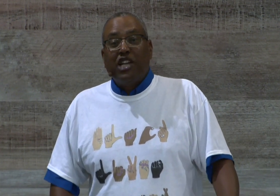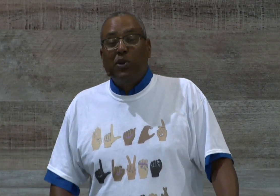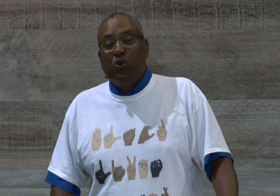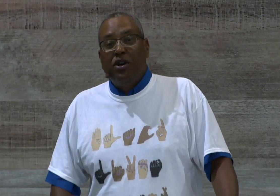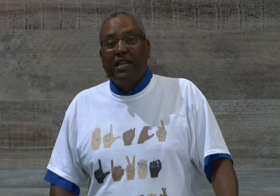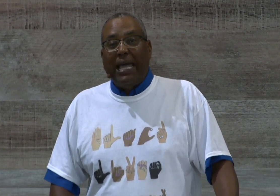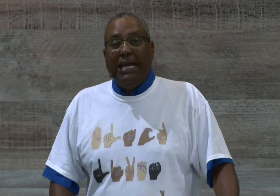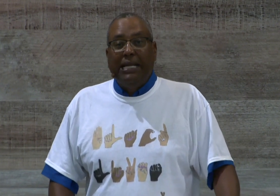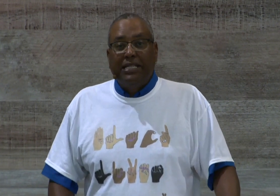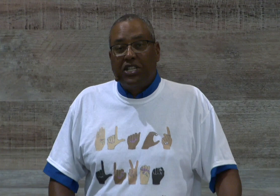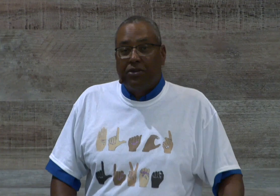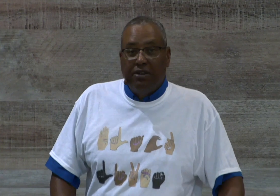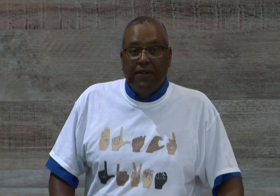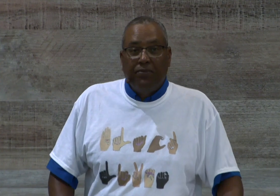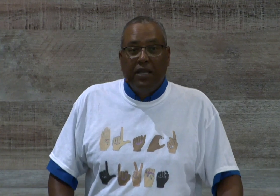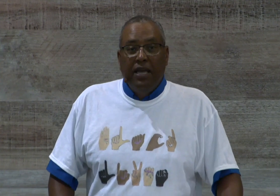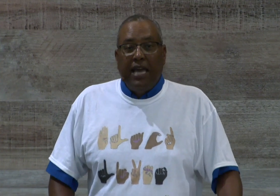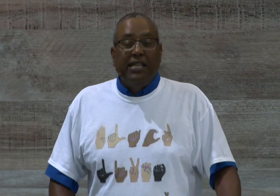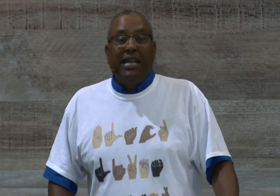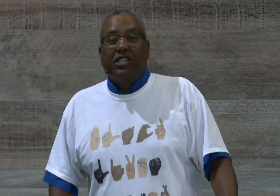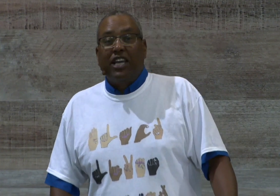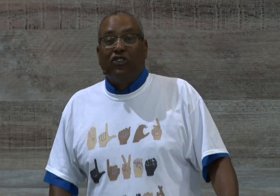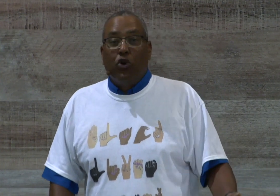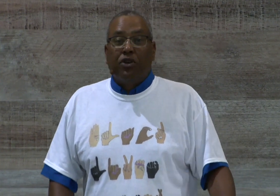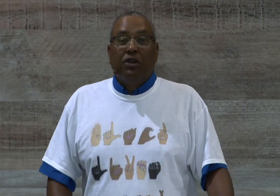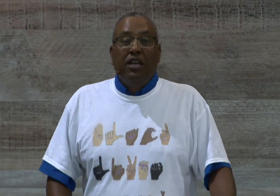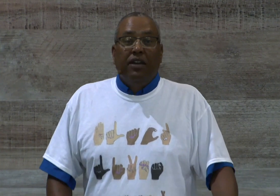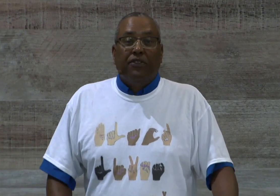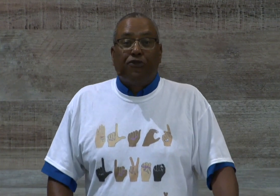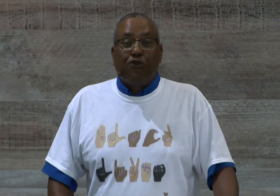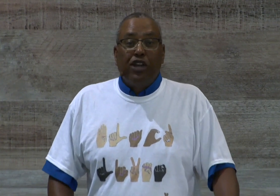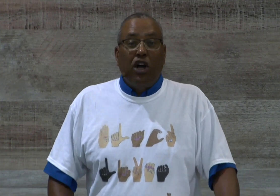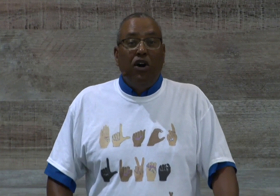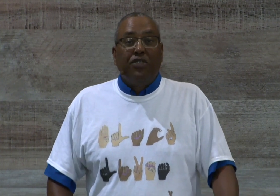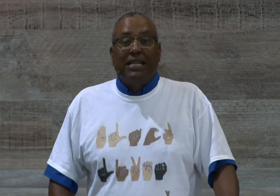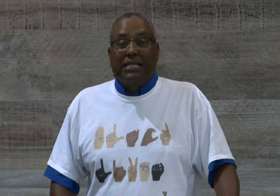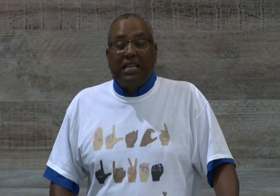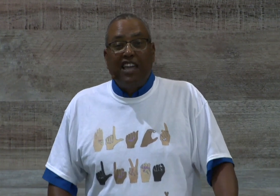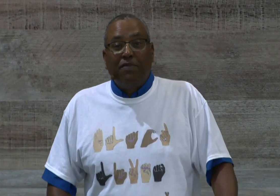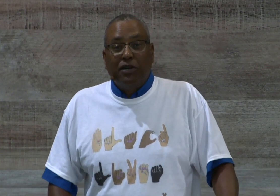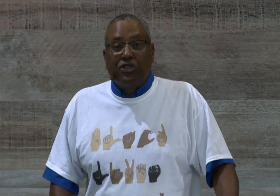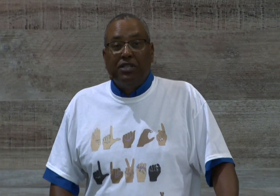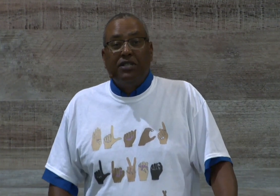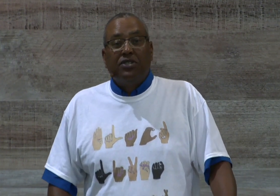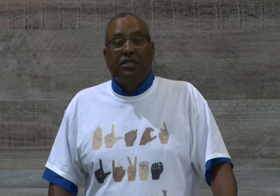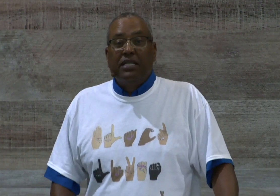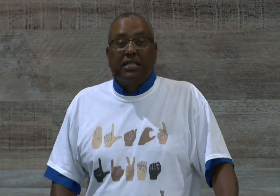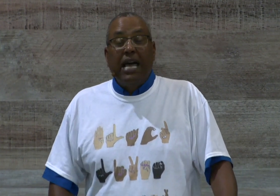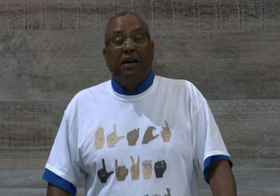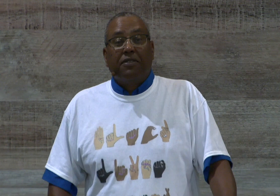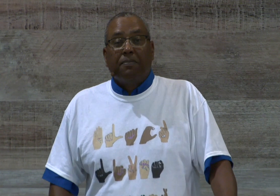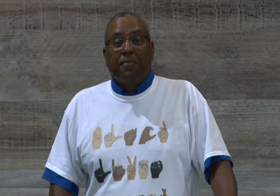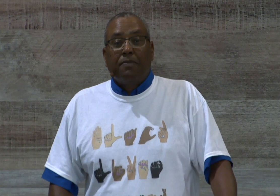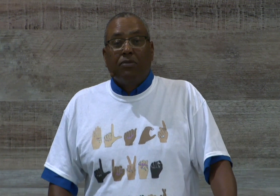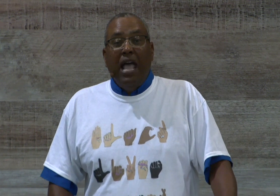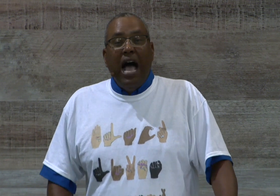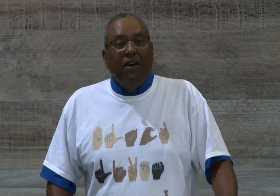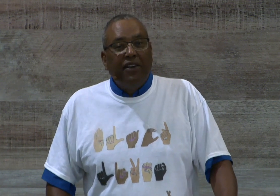1, 1863, and in that executive order, freeing all the enslaved persons in the South. However,